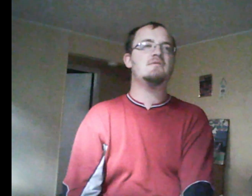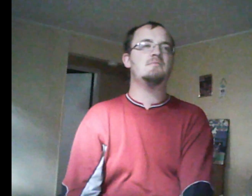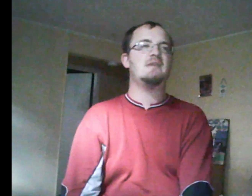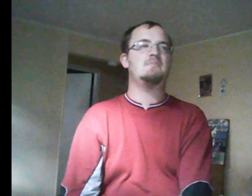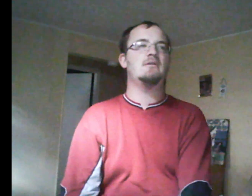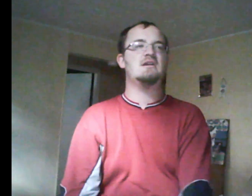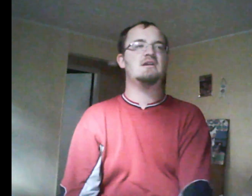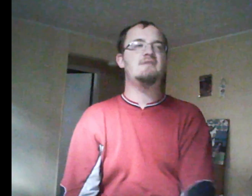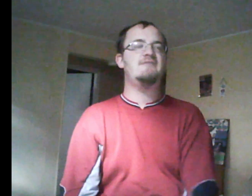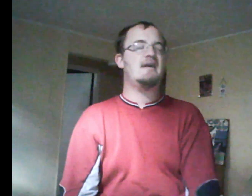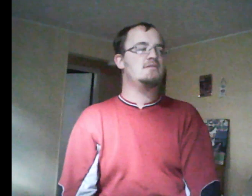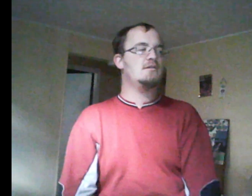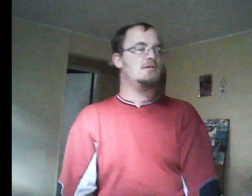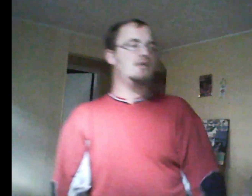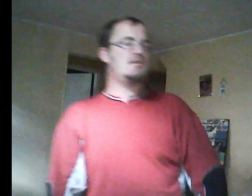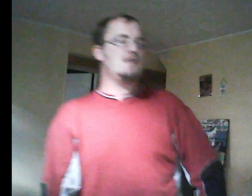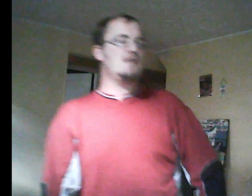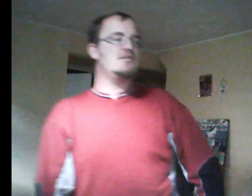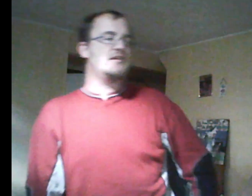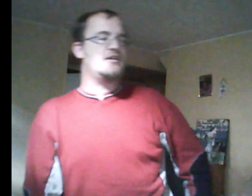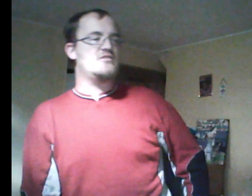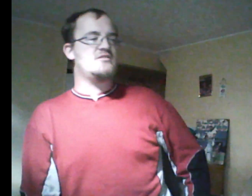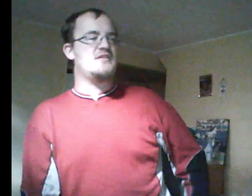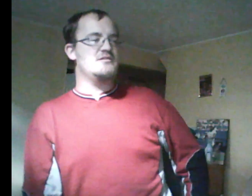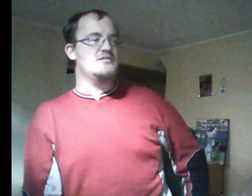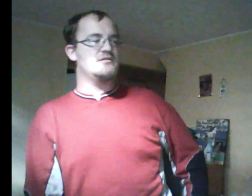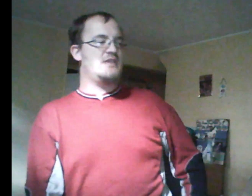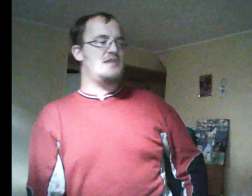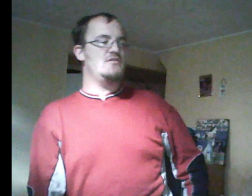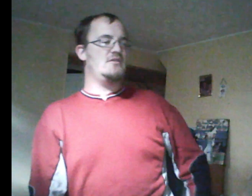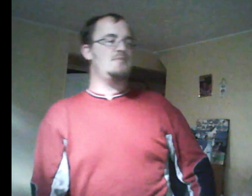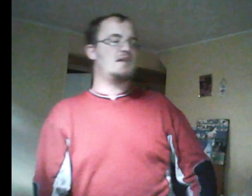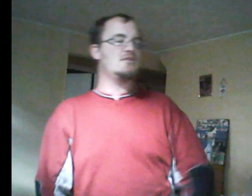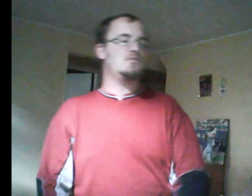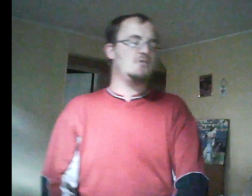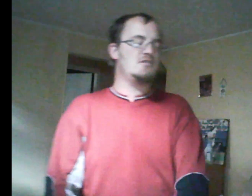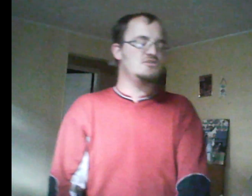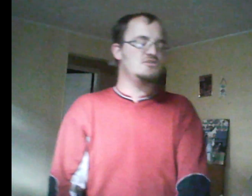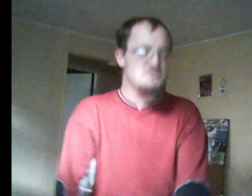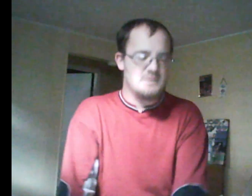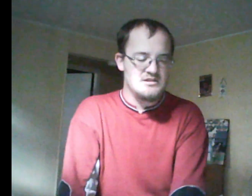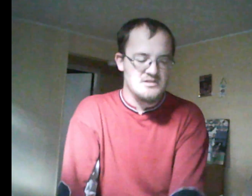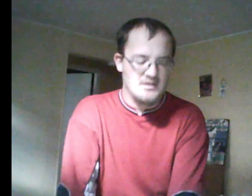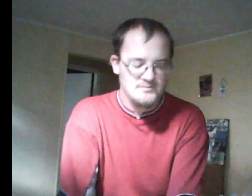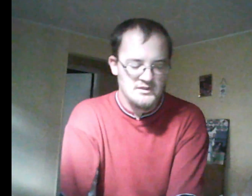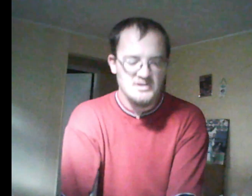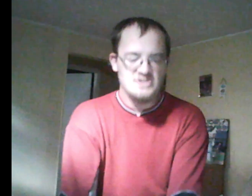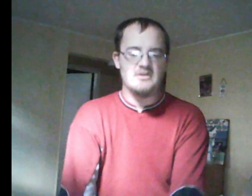had no impact on the Rick Murray situation. But, you know, she wanted to find a friend group. And she felt comfortable with Paige, Hazel, Jimmy,